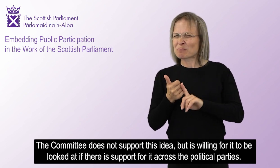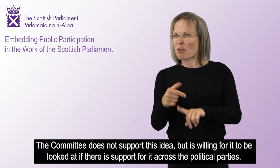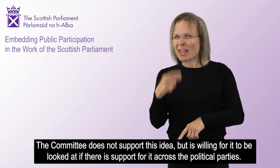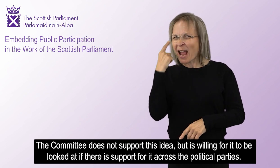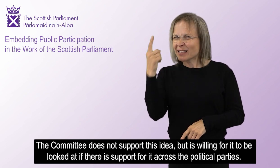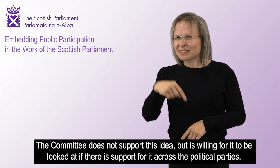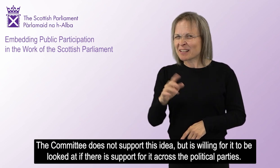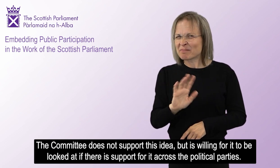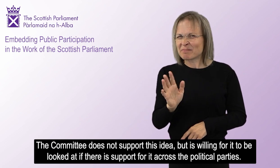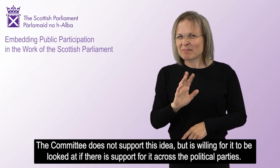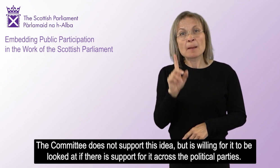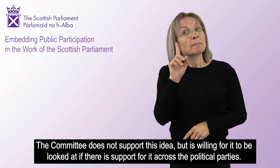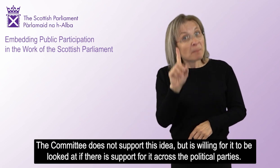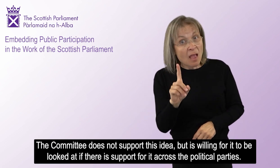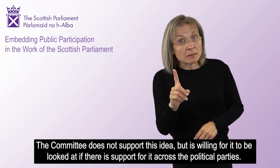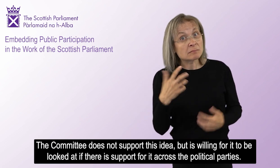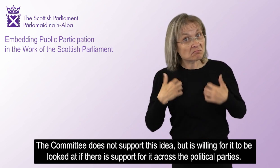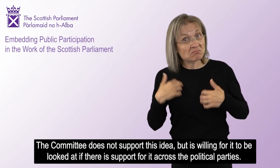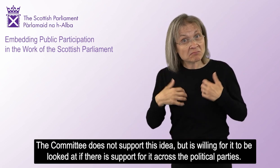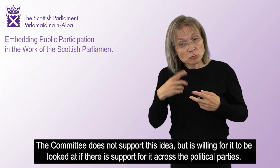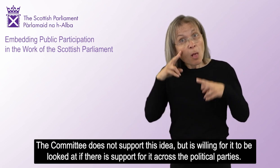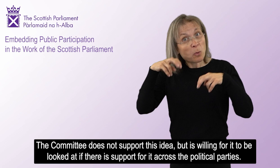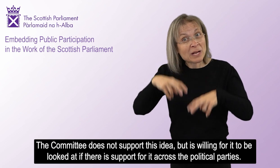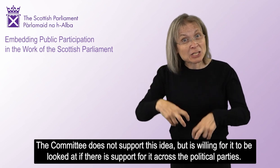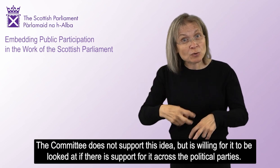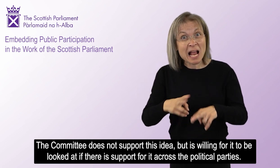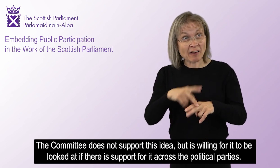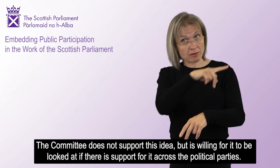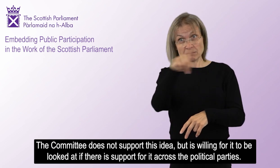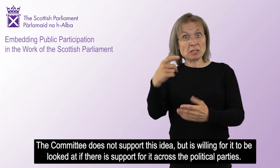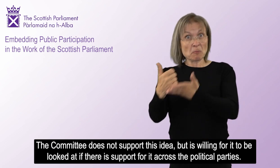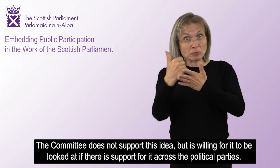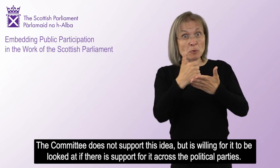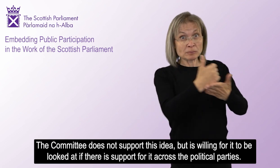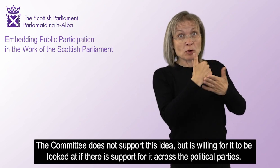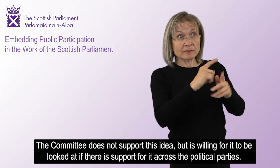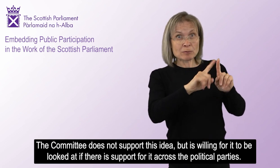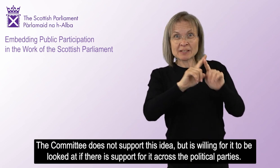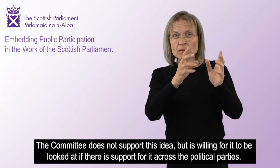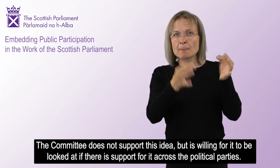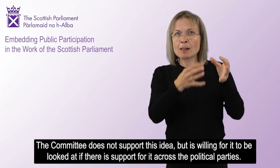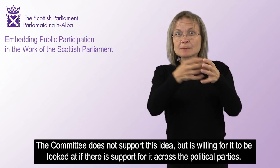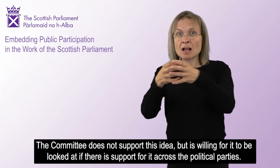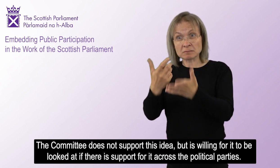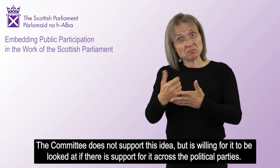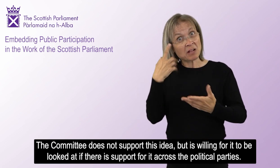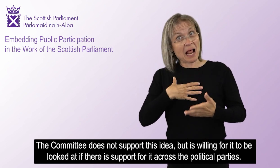The committee does not support this idea, but is willing for it to be looked at if there is support for it across the political parties.